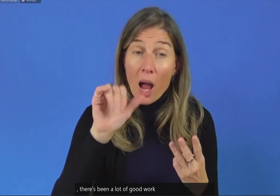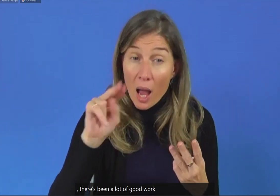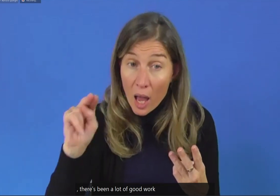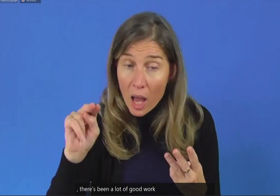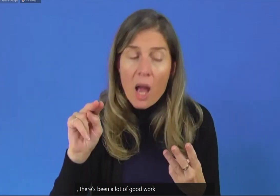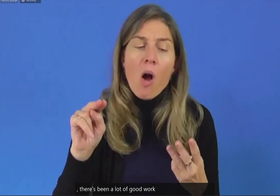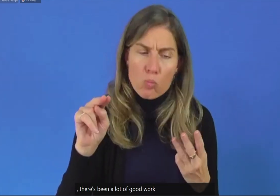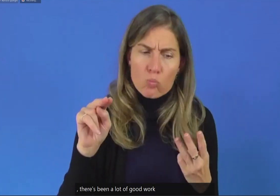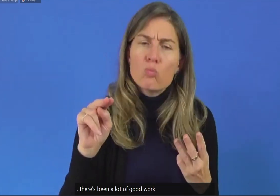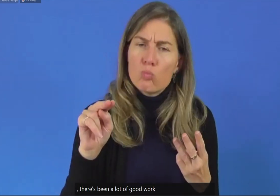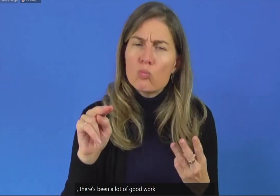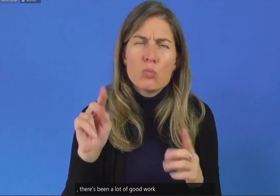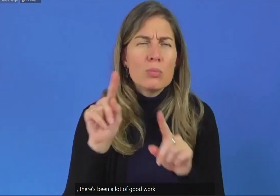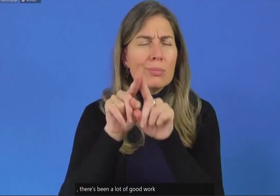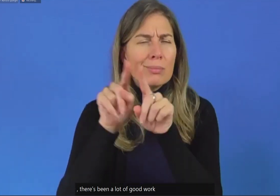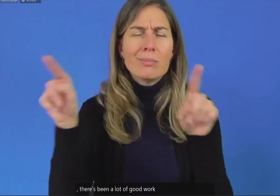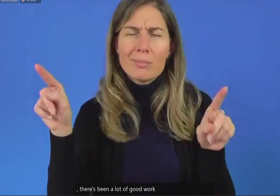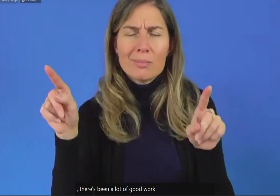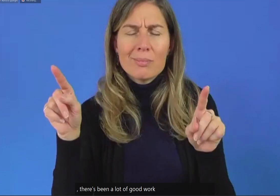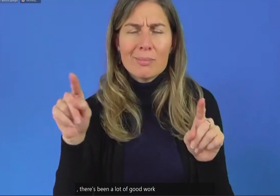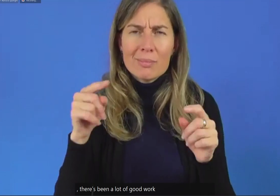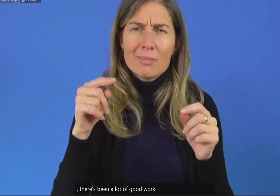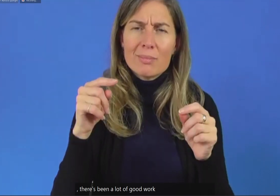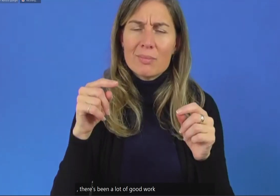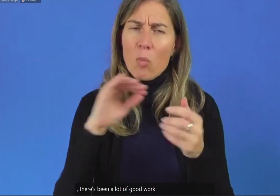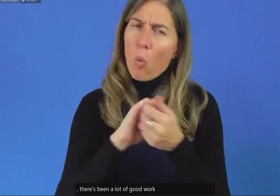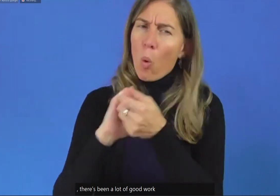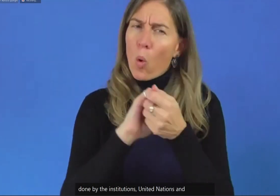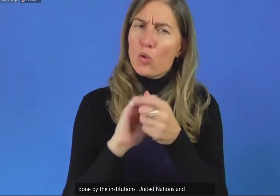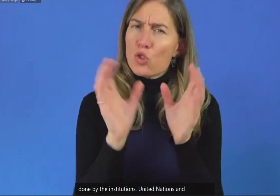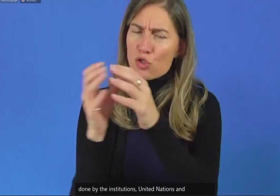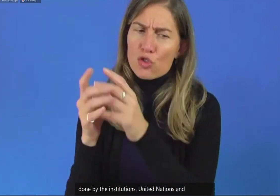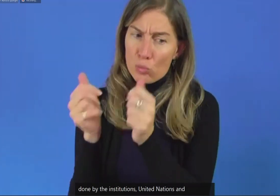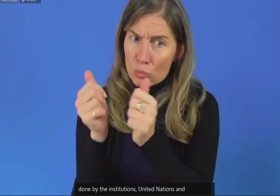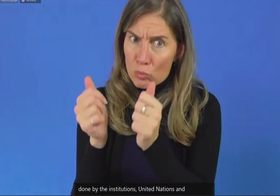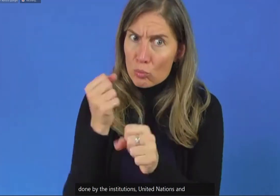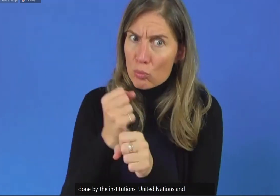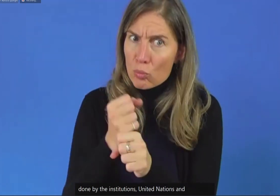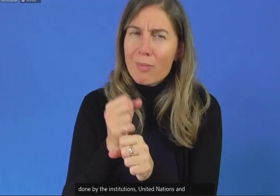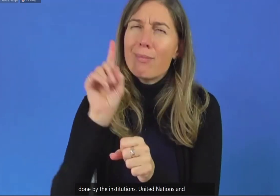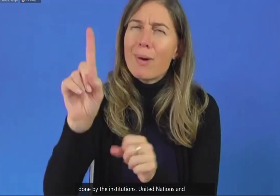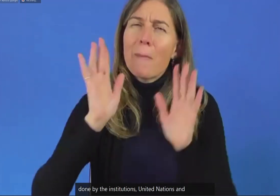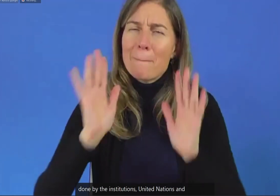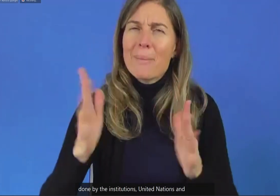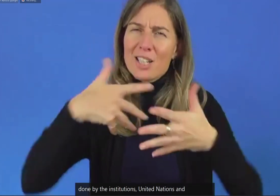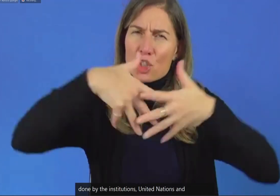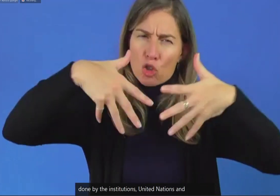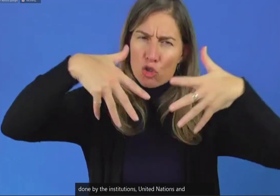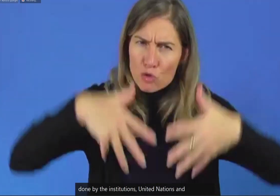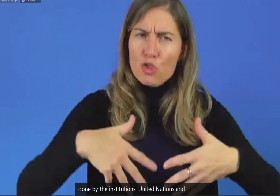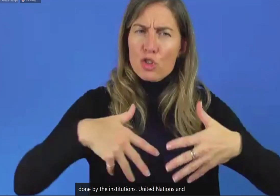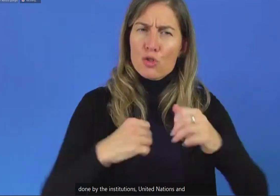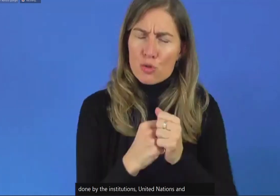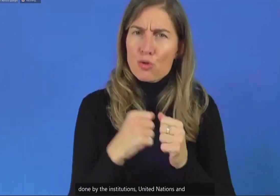But this work needs to be structured and structured in a way